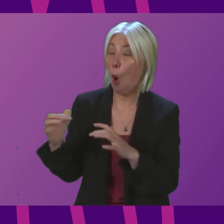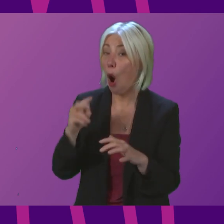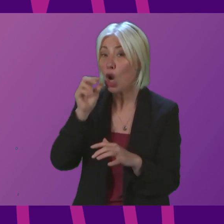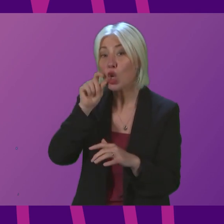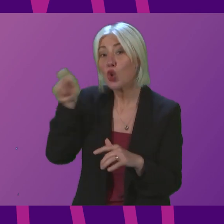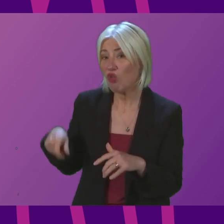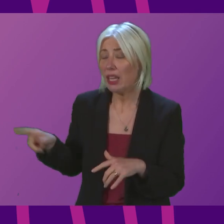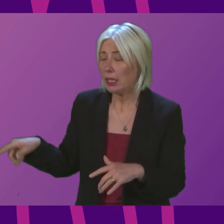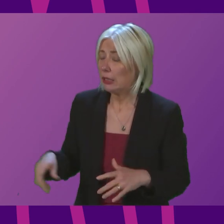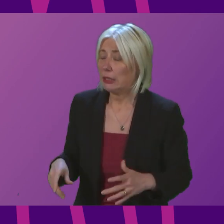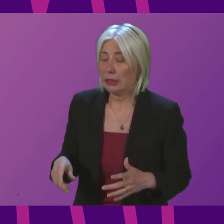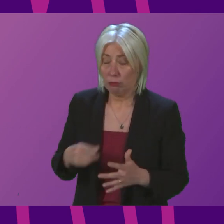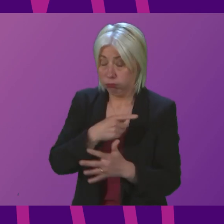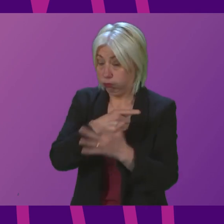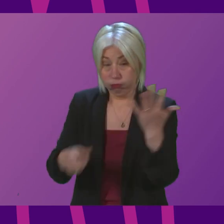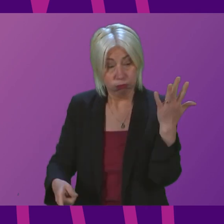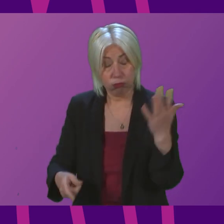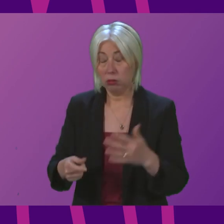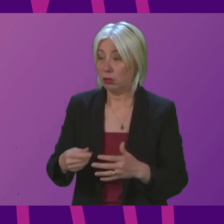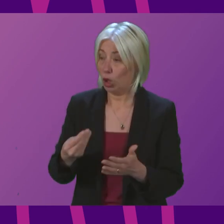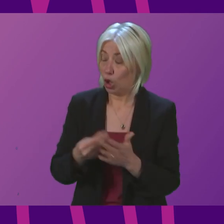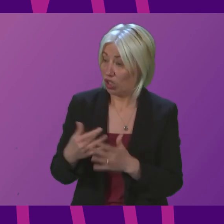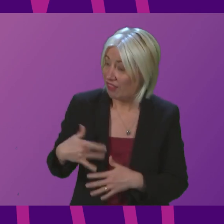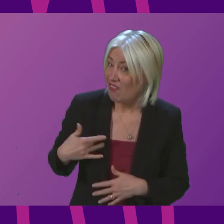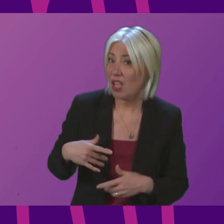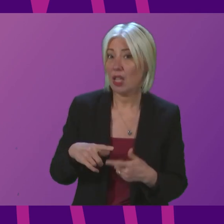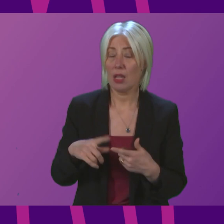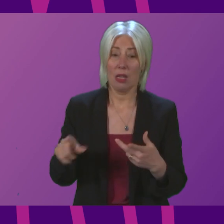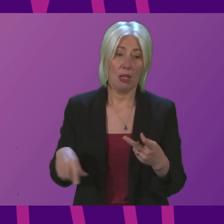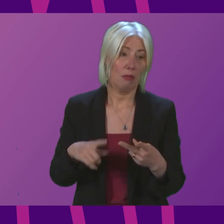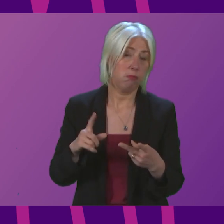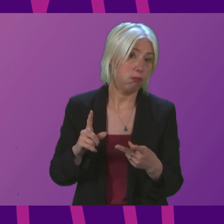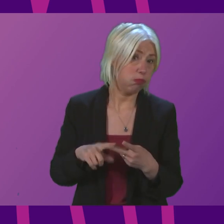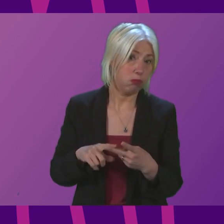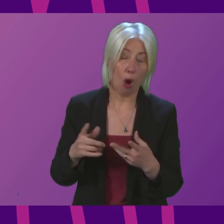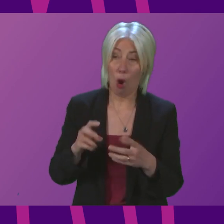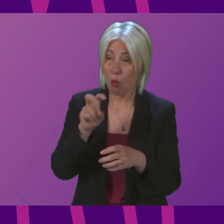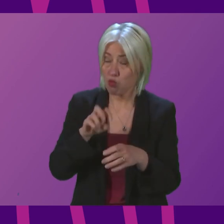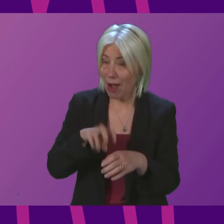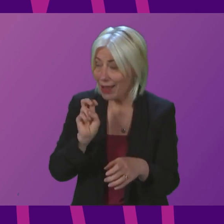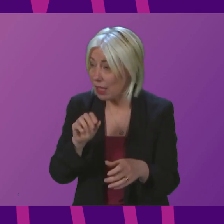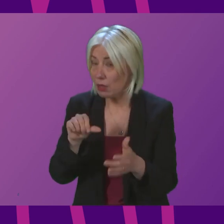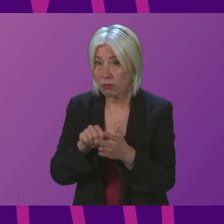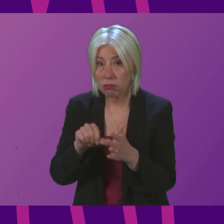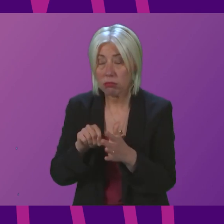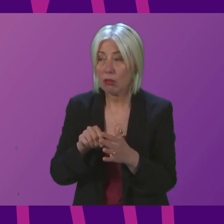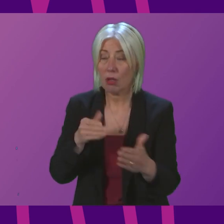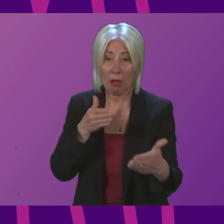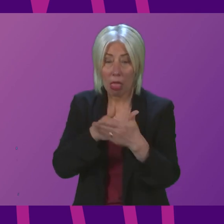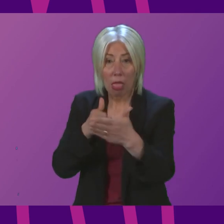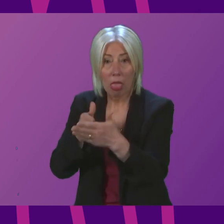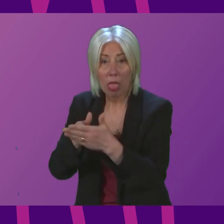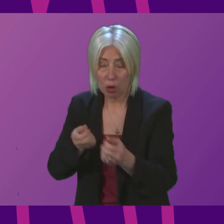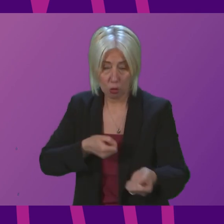So on all of these issues, whether it's cost of living or whether it's the implications of Brexit, the barriers to trade, the